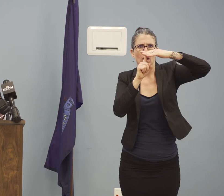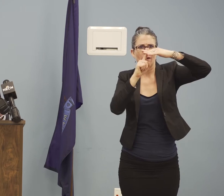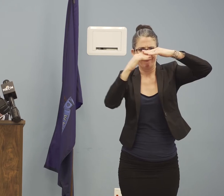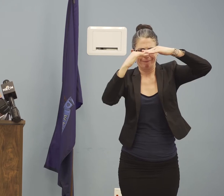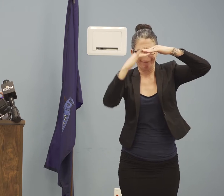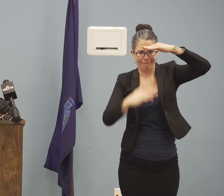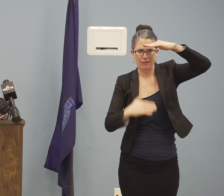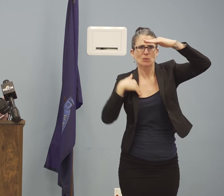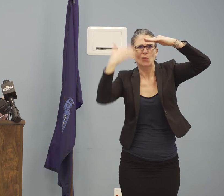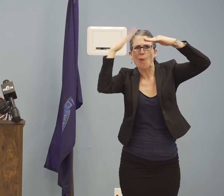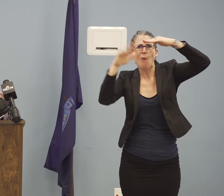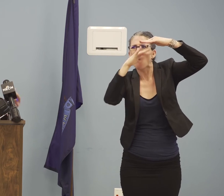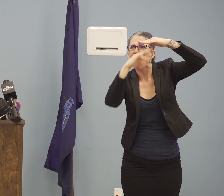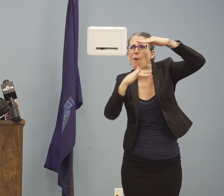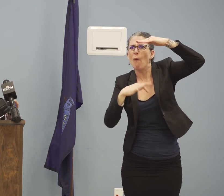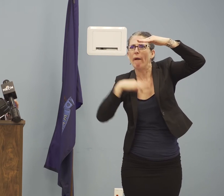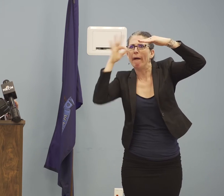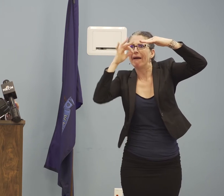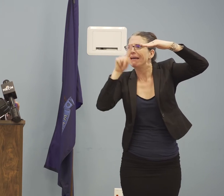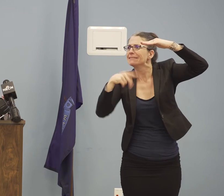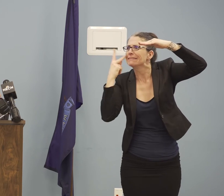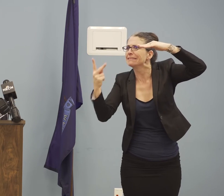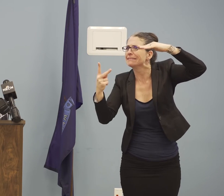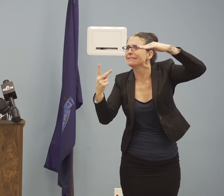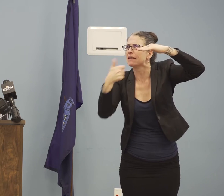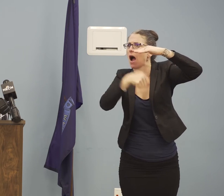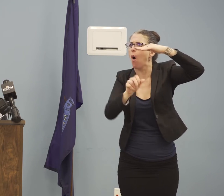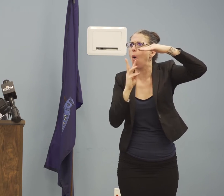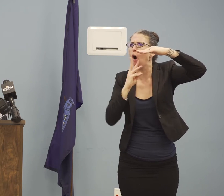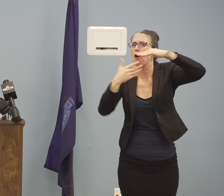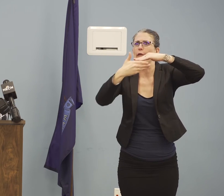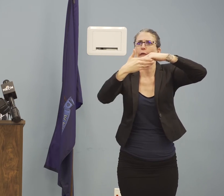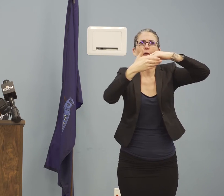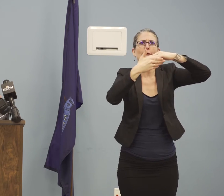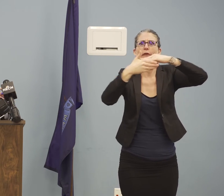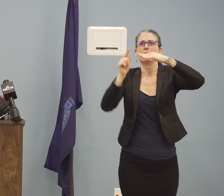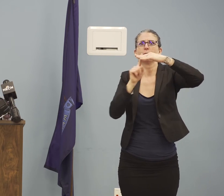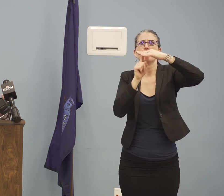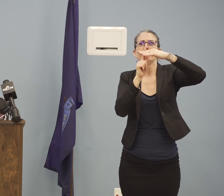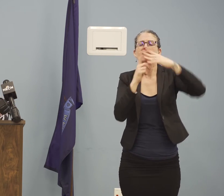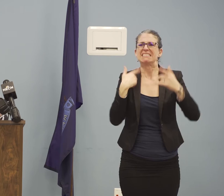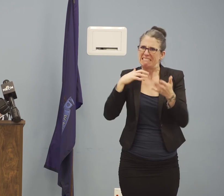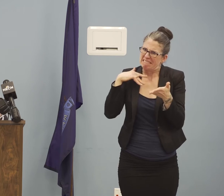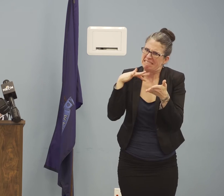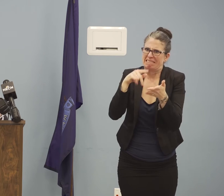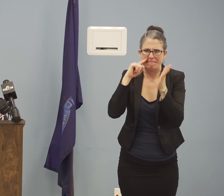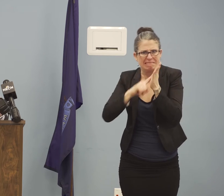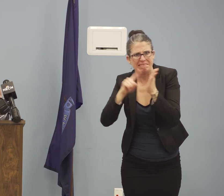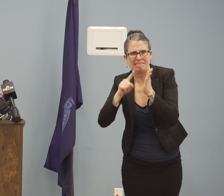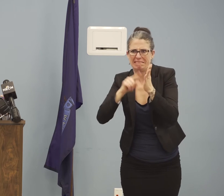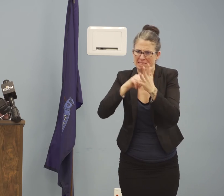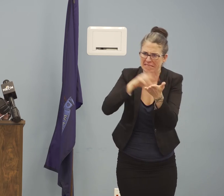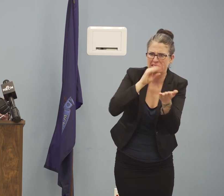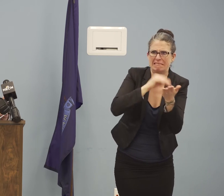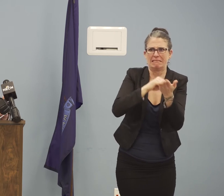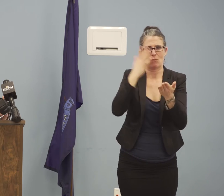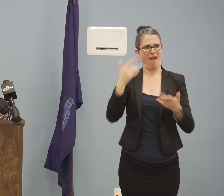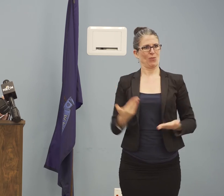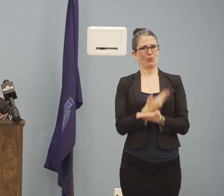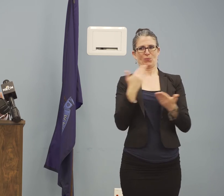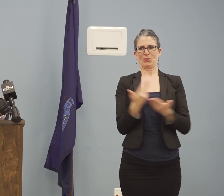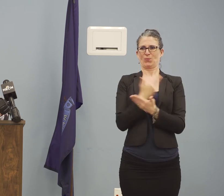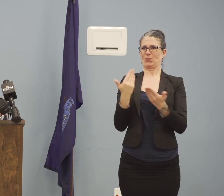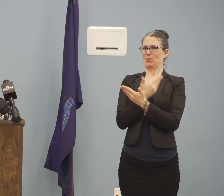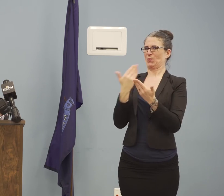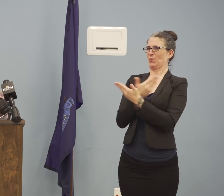here is heightened for some reasons, and then it's lessened for others. The reasons that it's heightened. The first